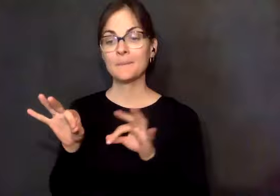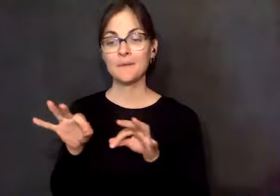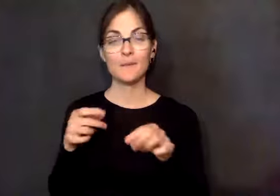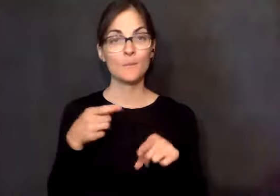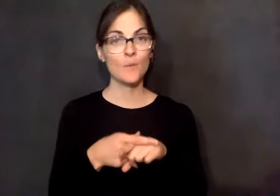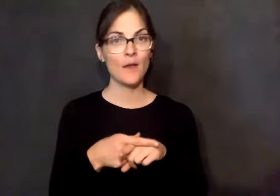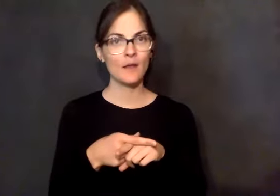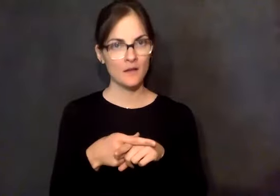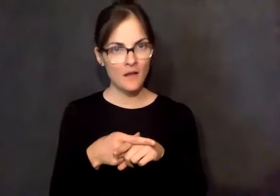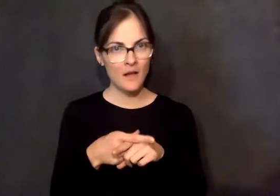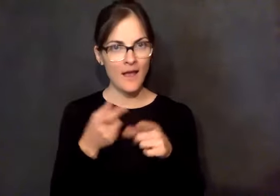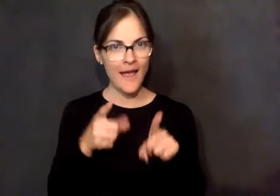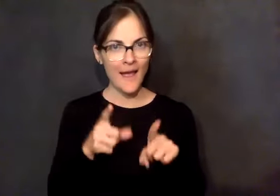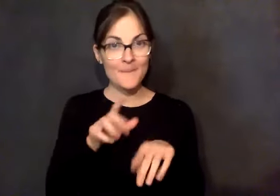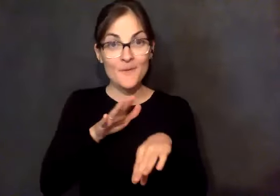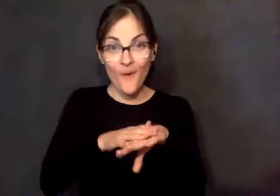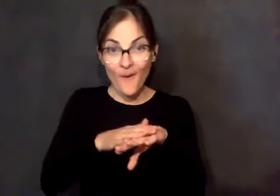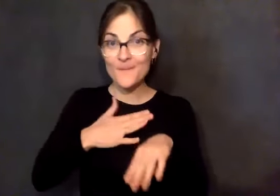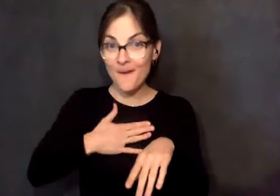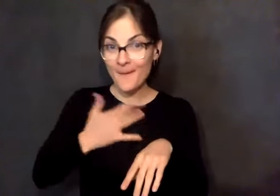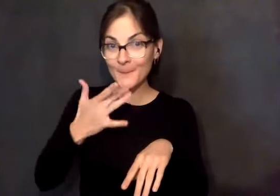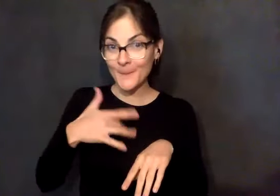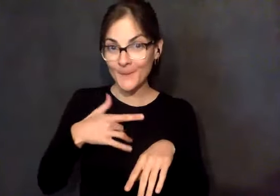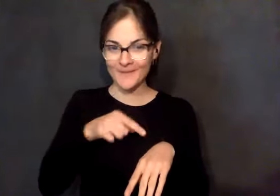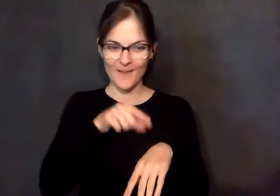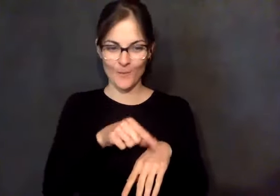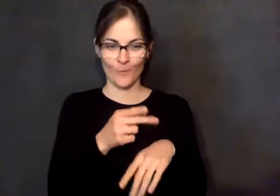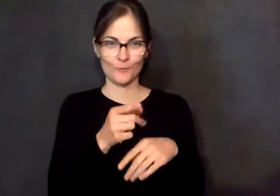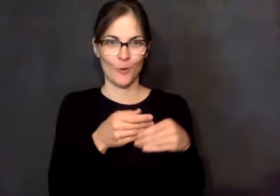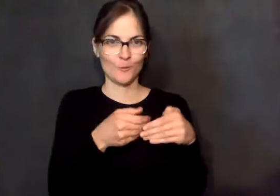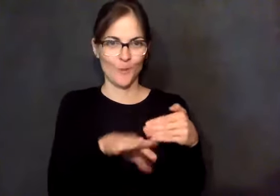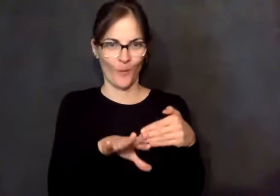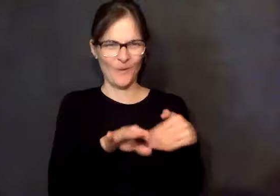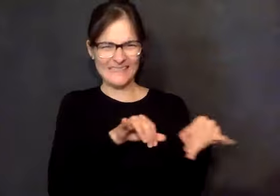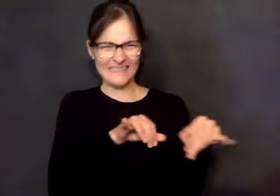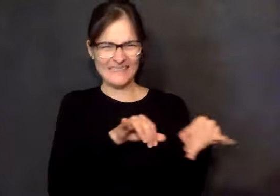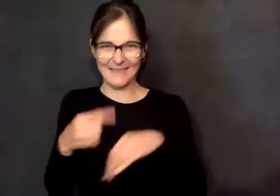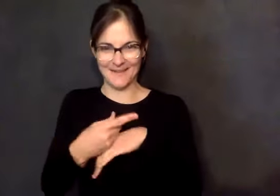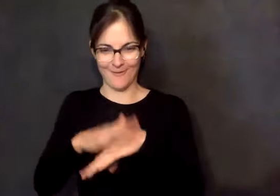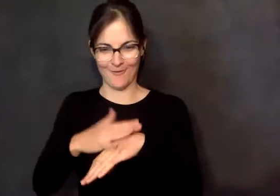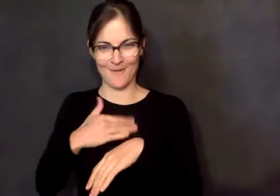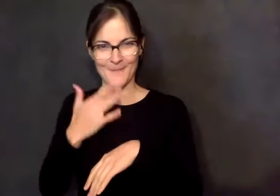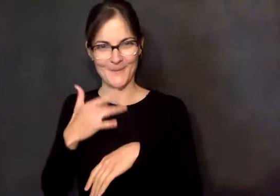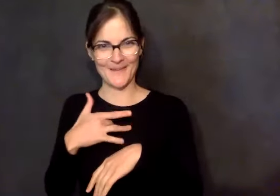And so on my birthday, those babies were born that year. And so